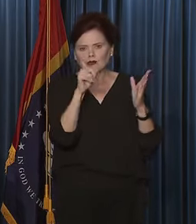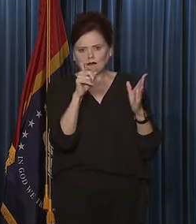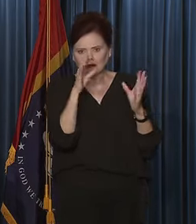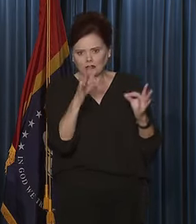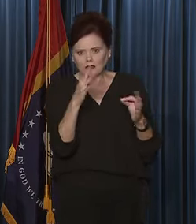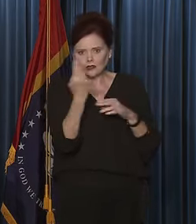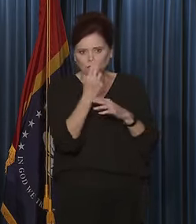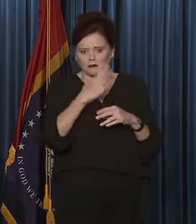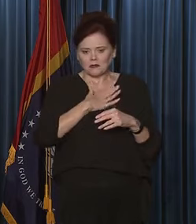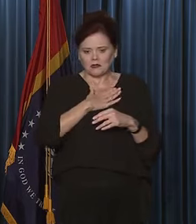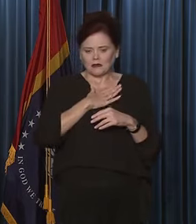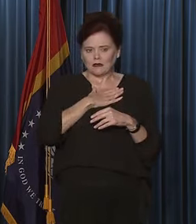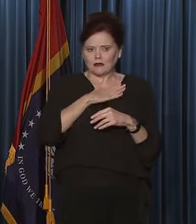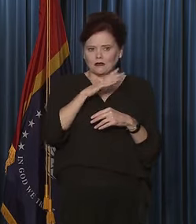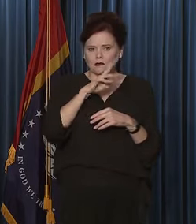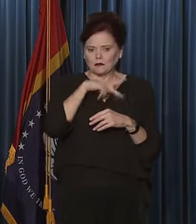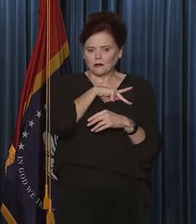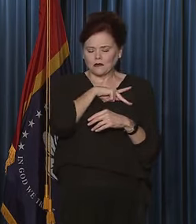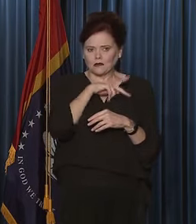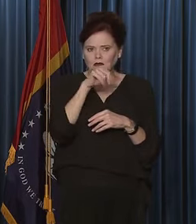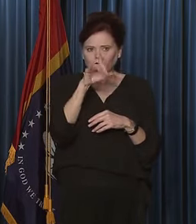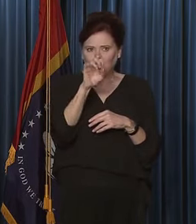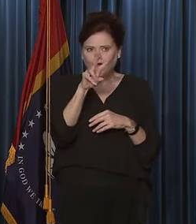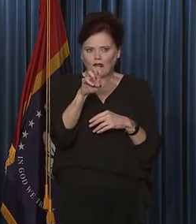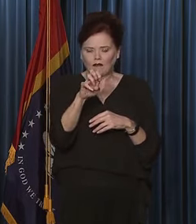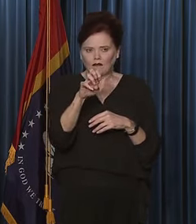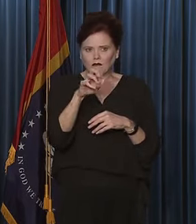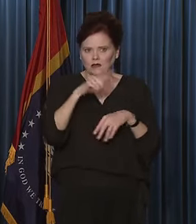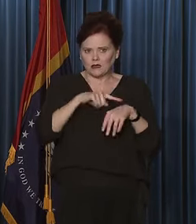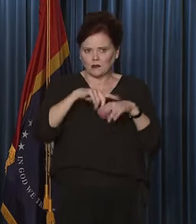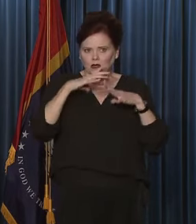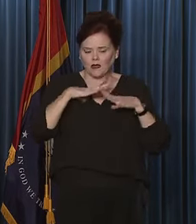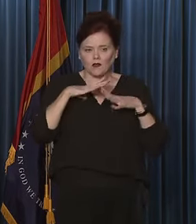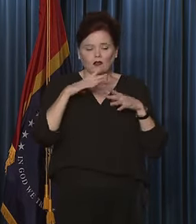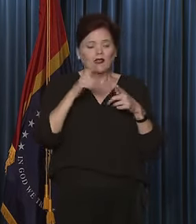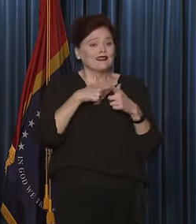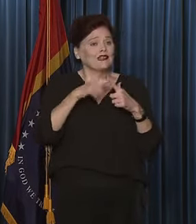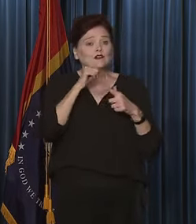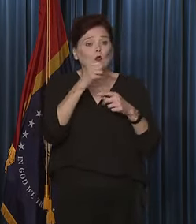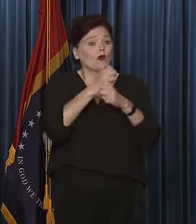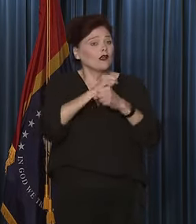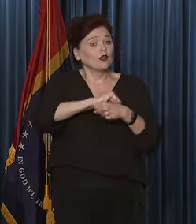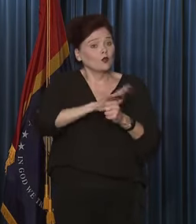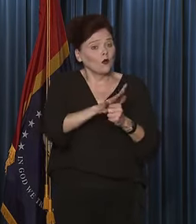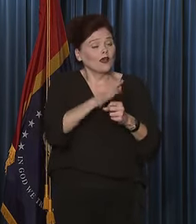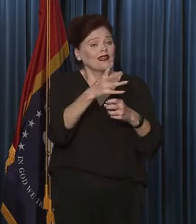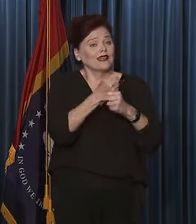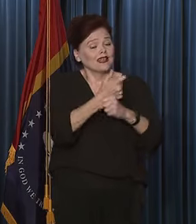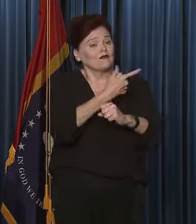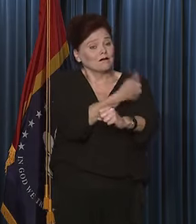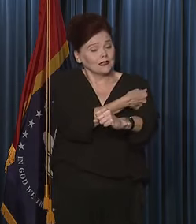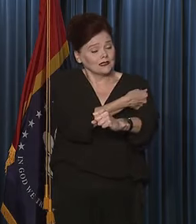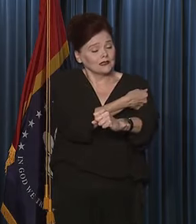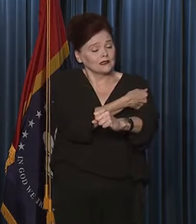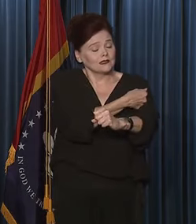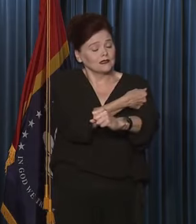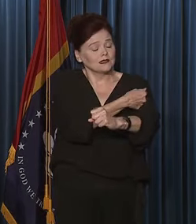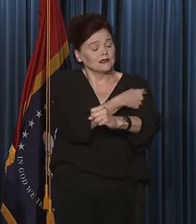or not is to not get COVID. And to be vaccinated certainly